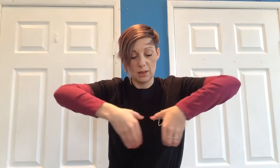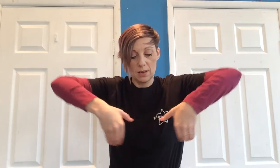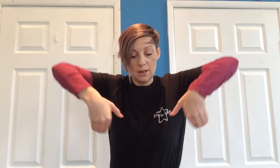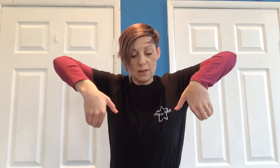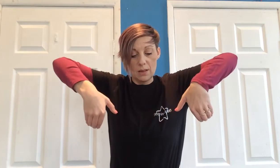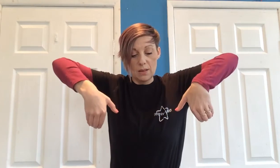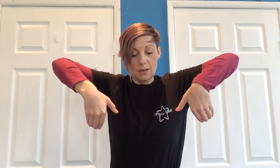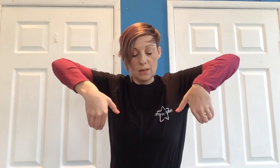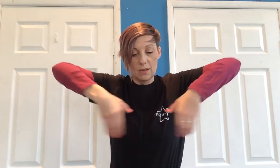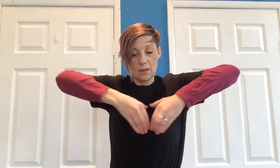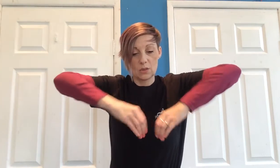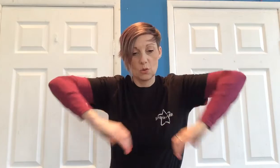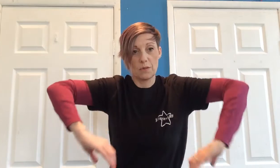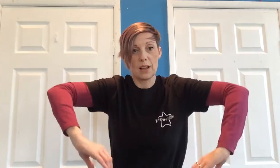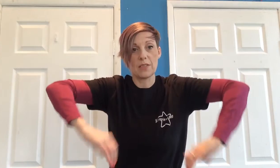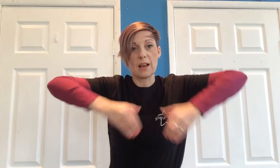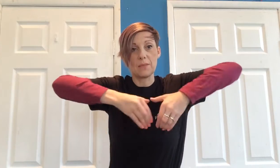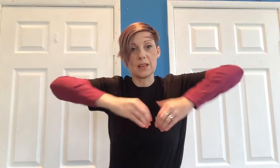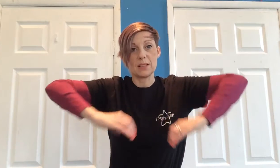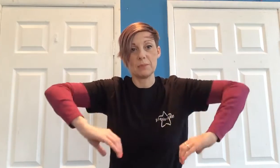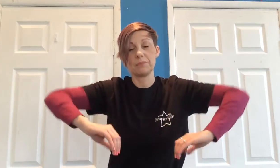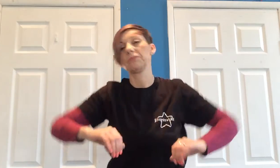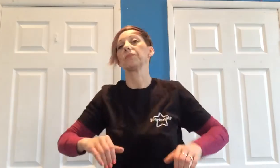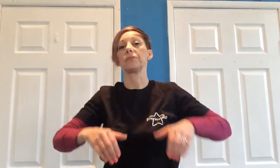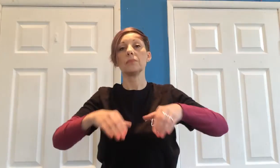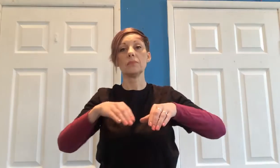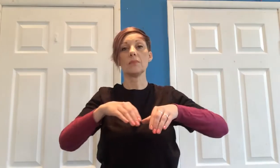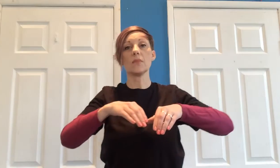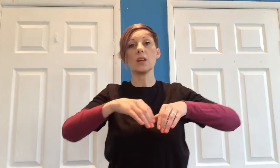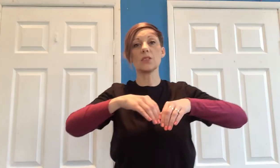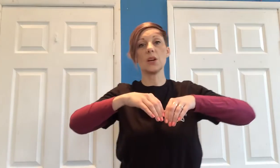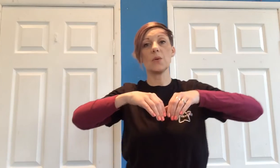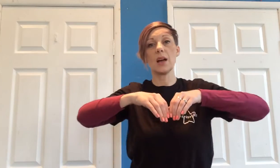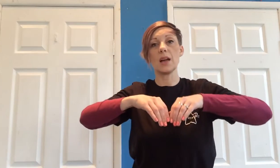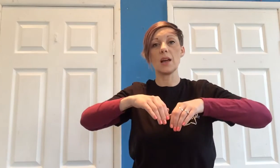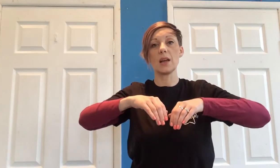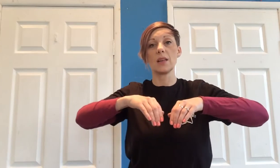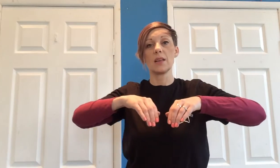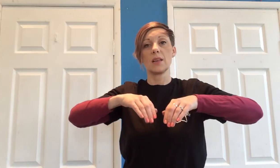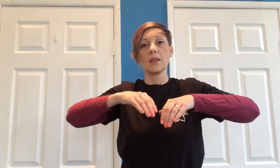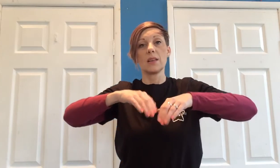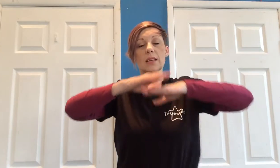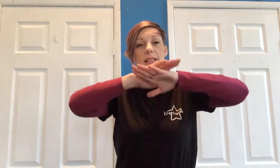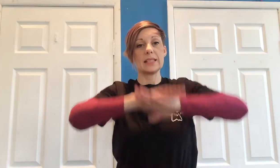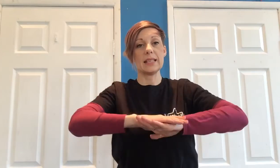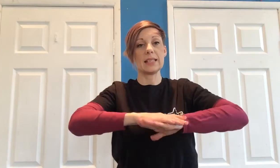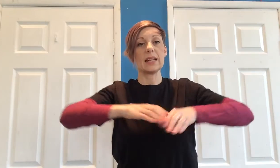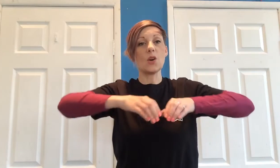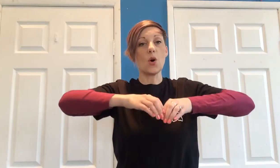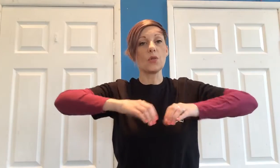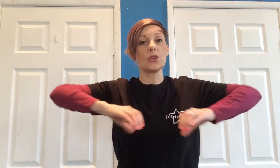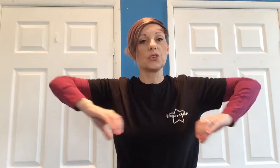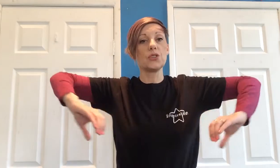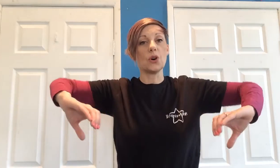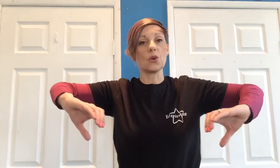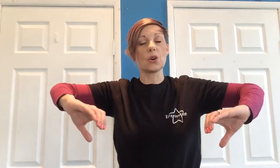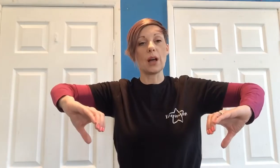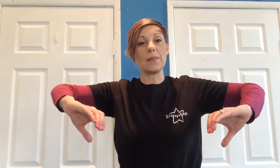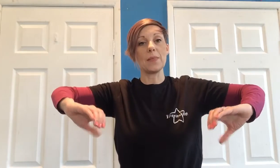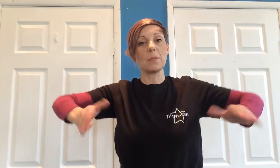sort of like that that's it so uh sitting on the dock and then